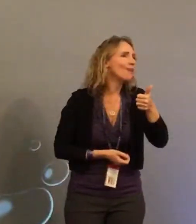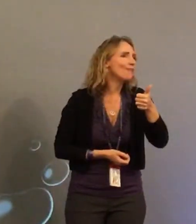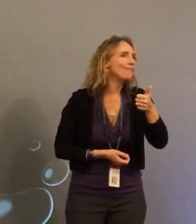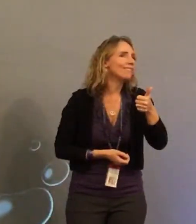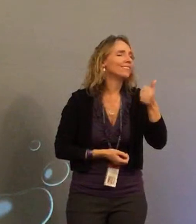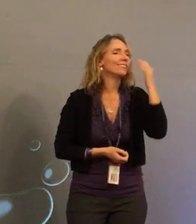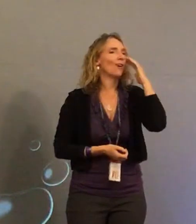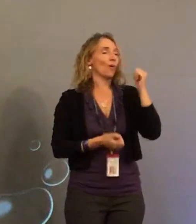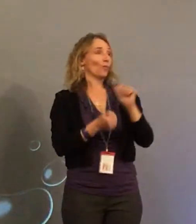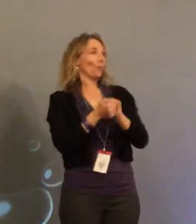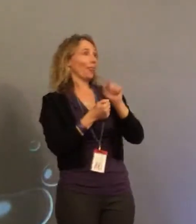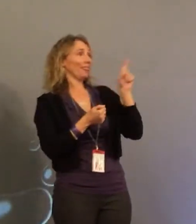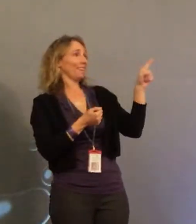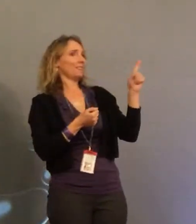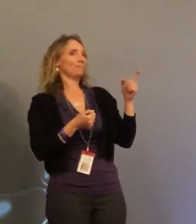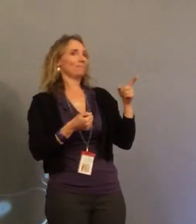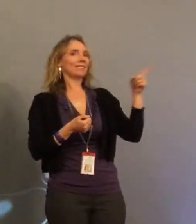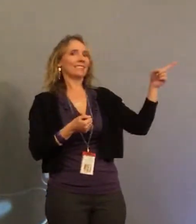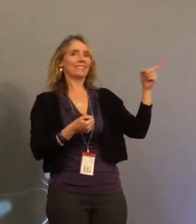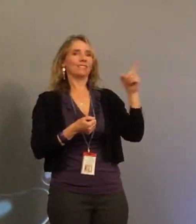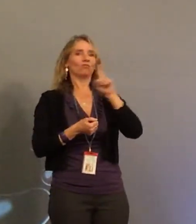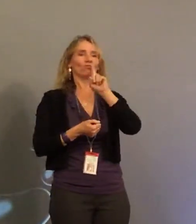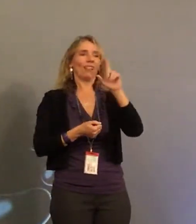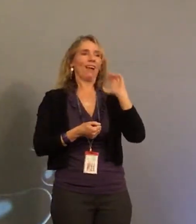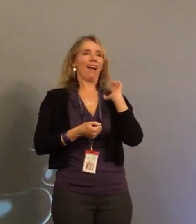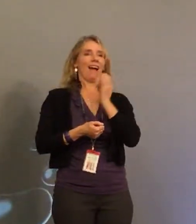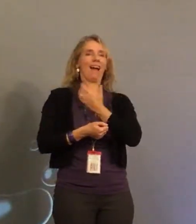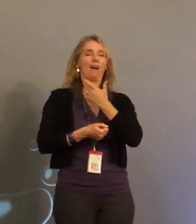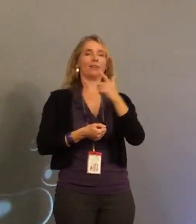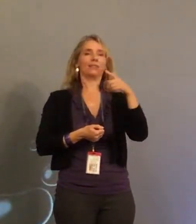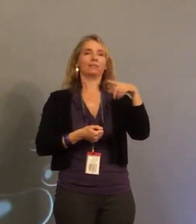Don's like, you know what? There's always tomorrow. Go home.